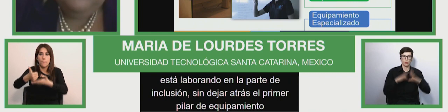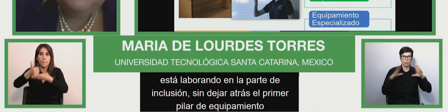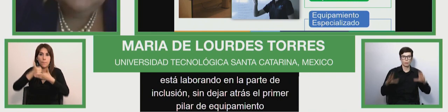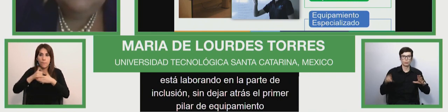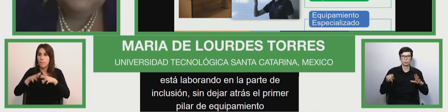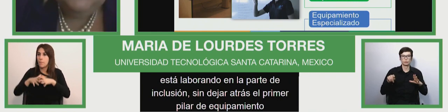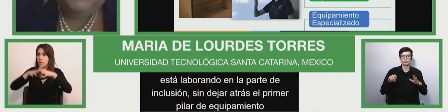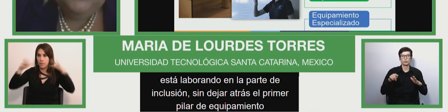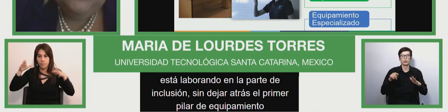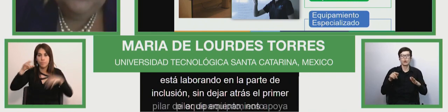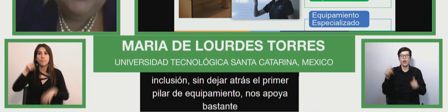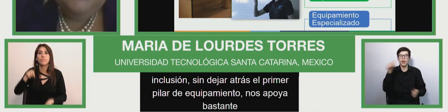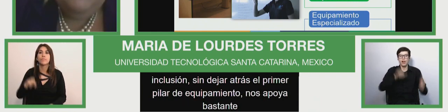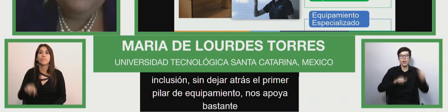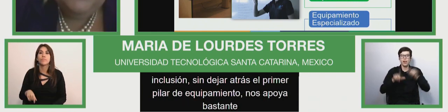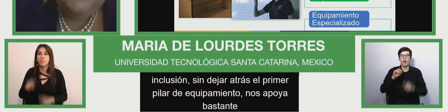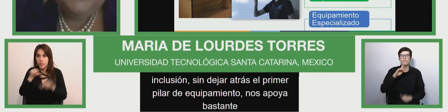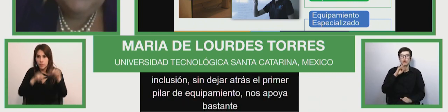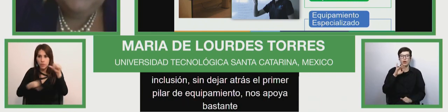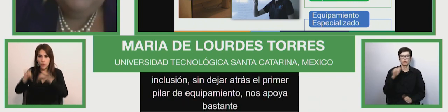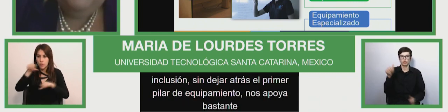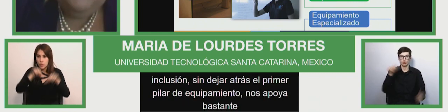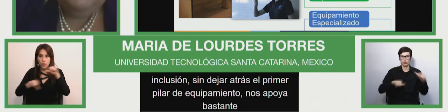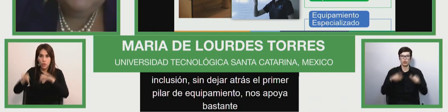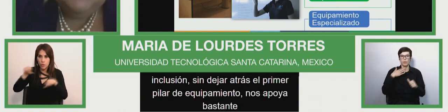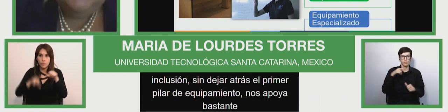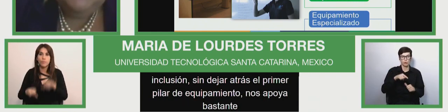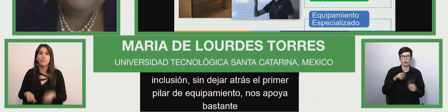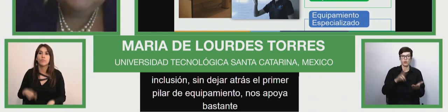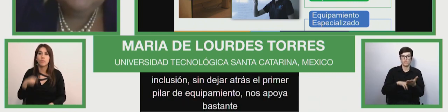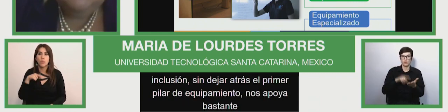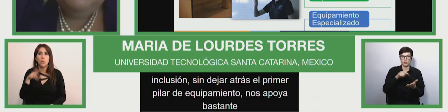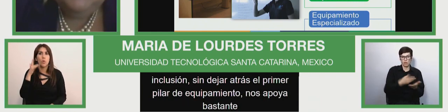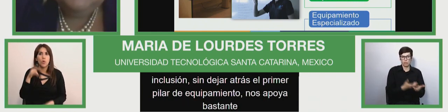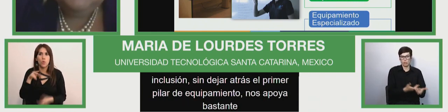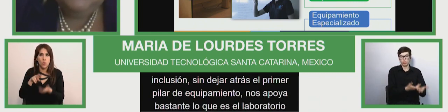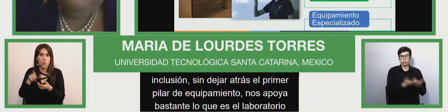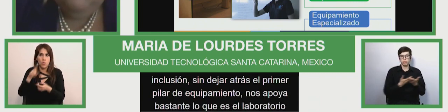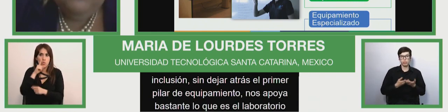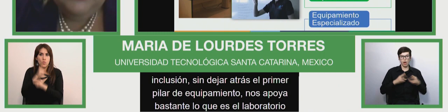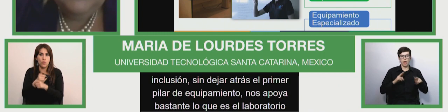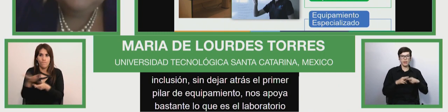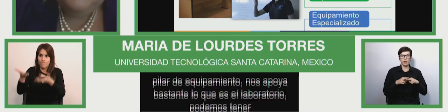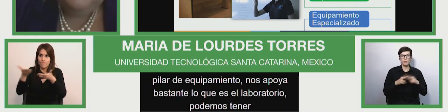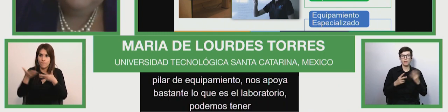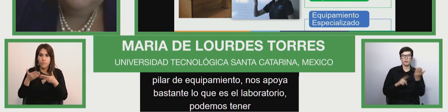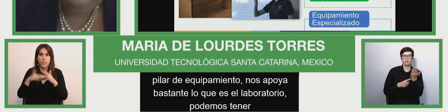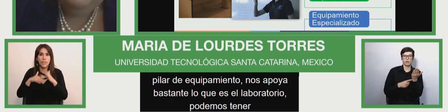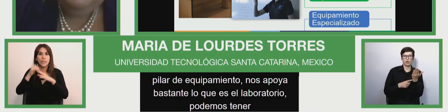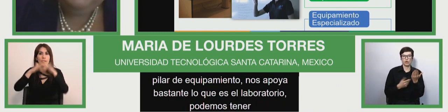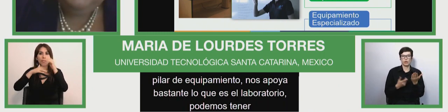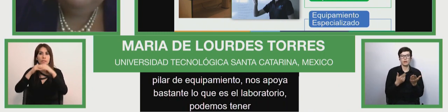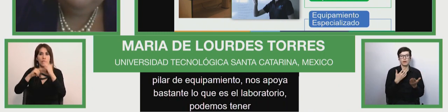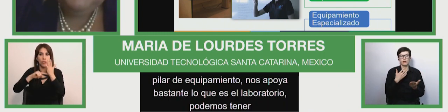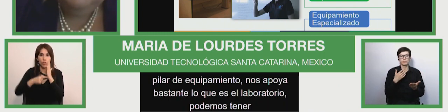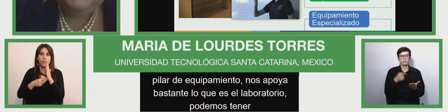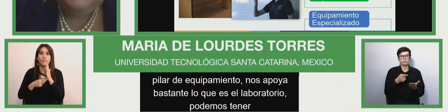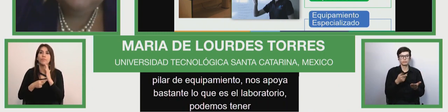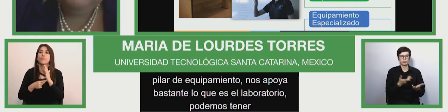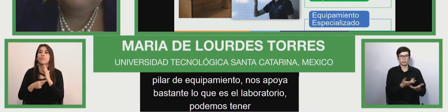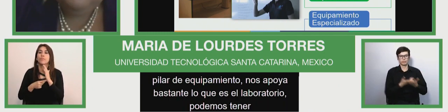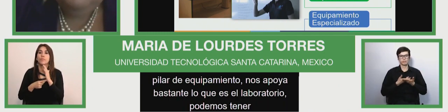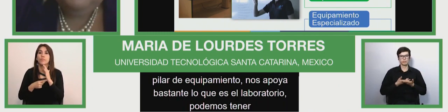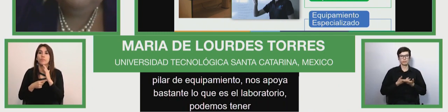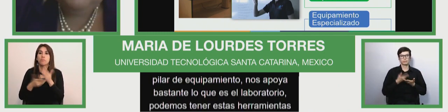the inclusion aspects and also to incentivize that this training and this part is we're supported